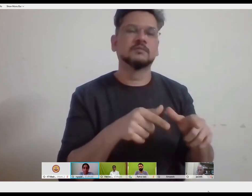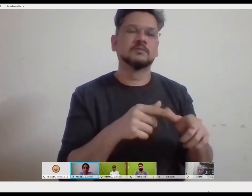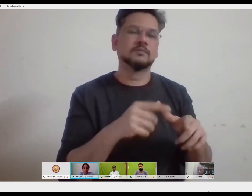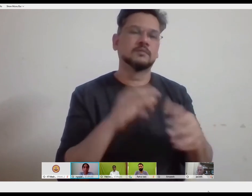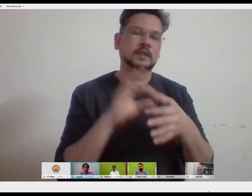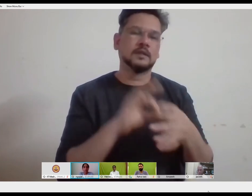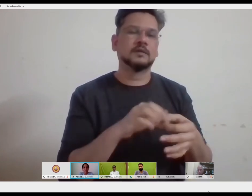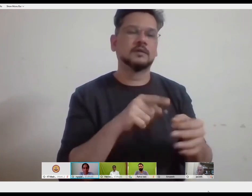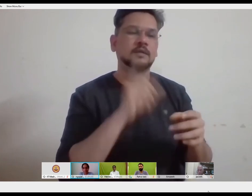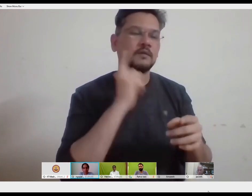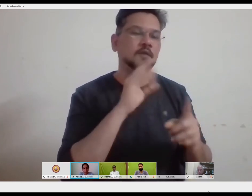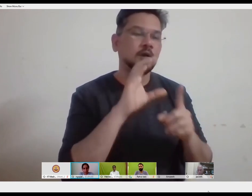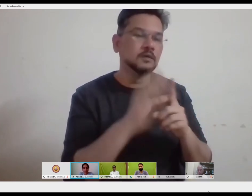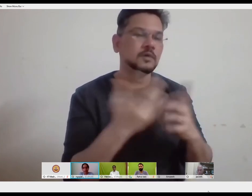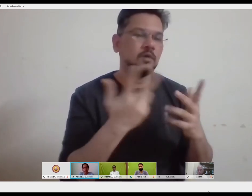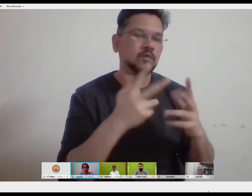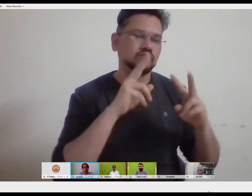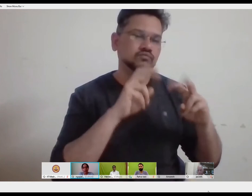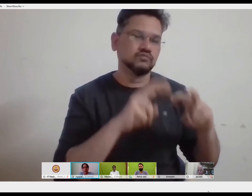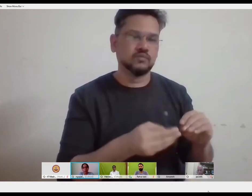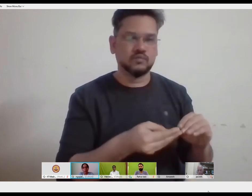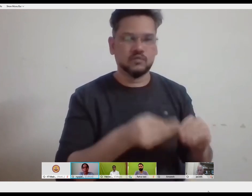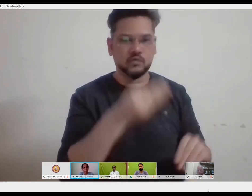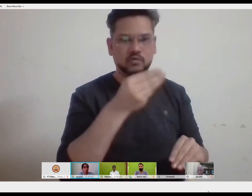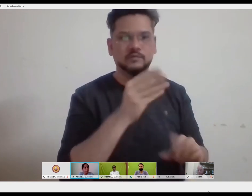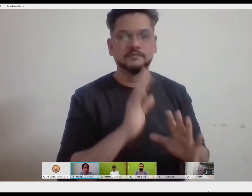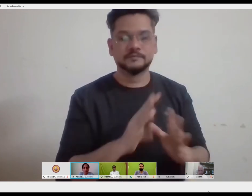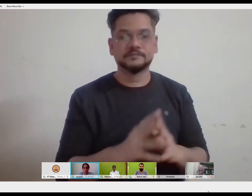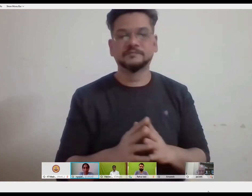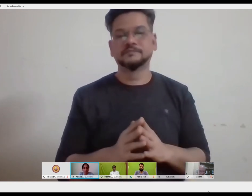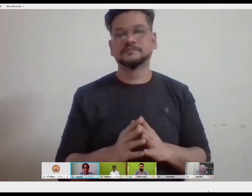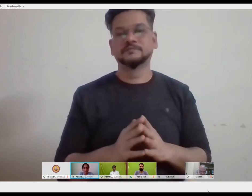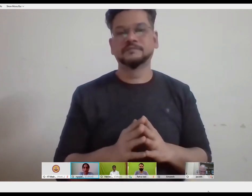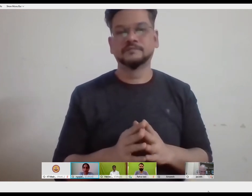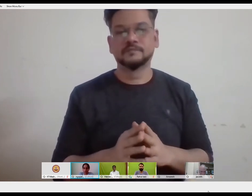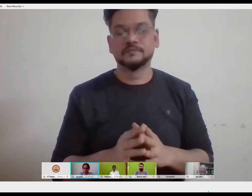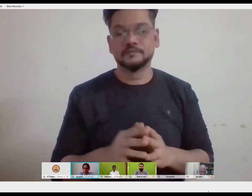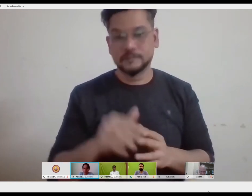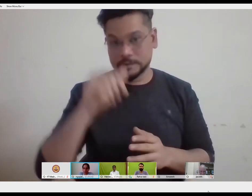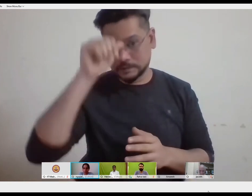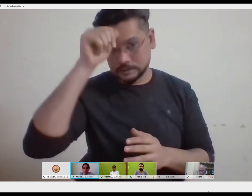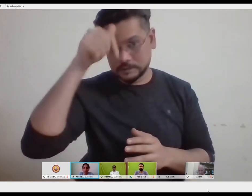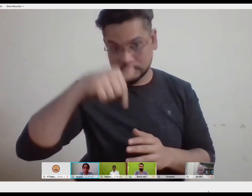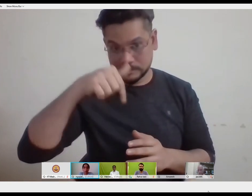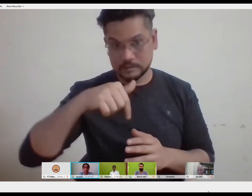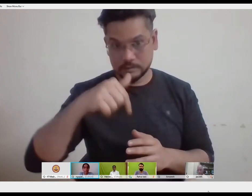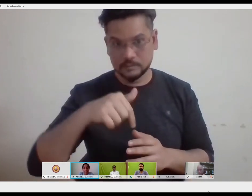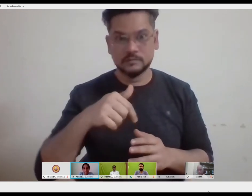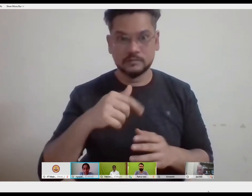But if you look at India today, all these three models are coexisting